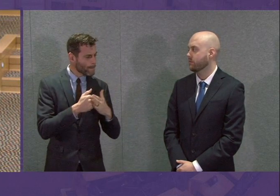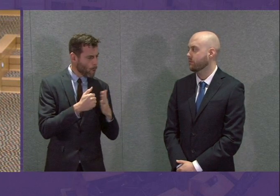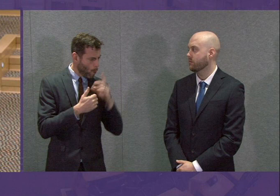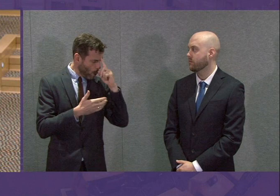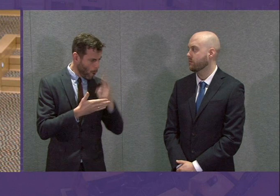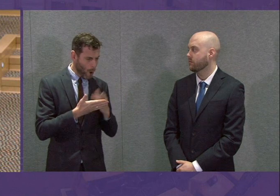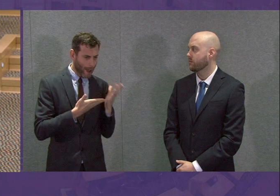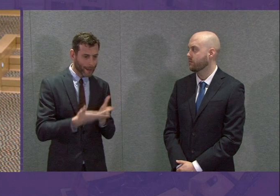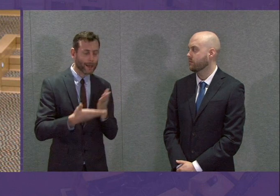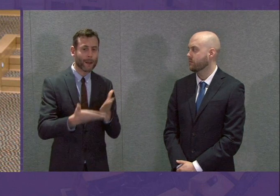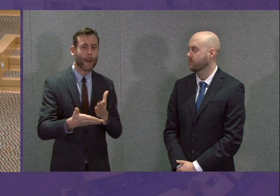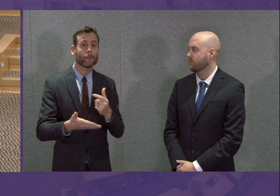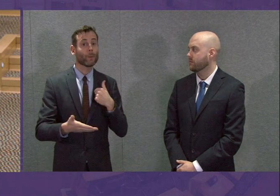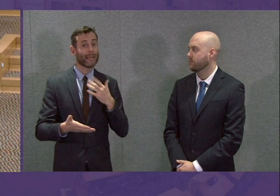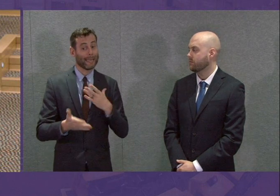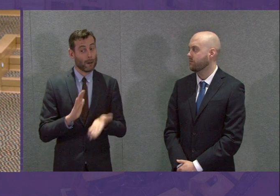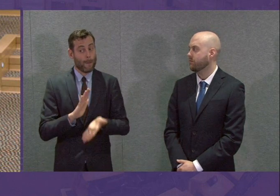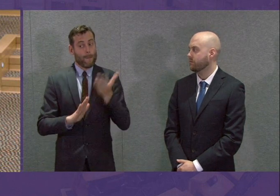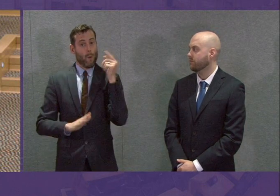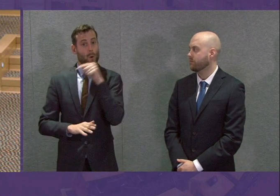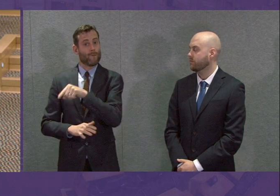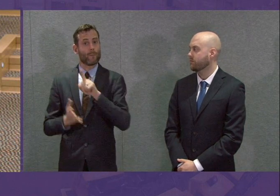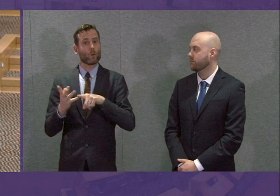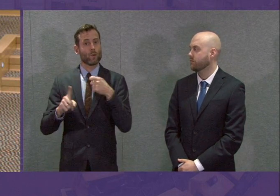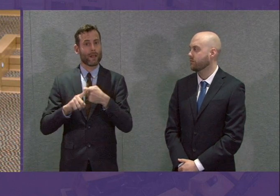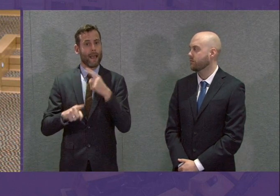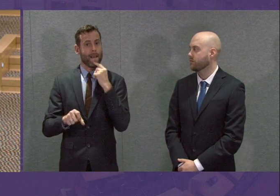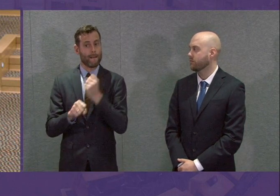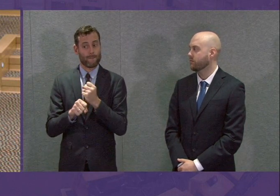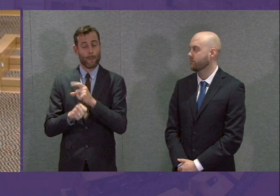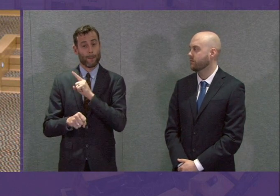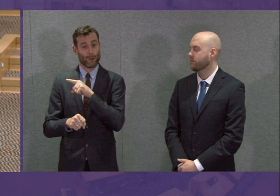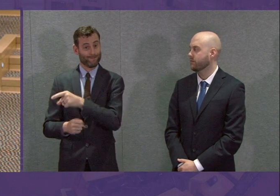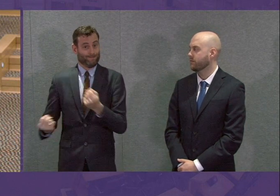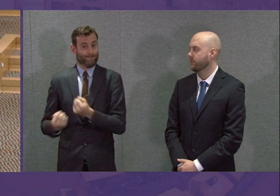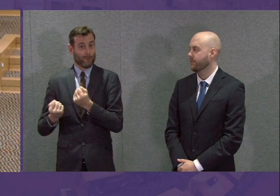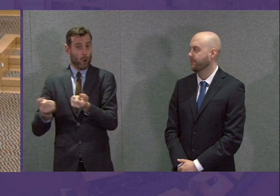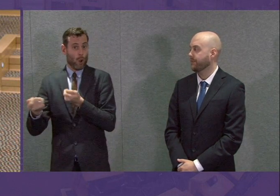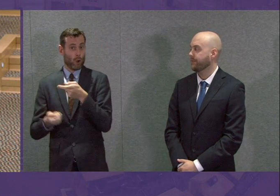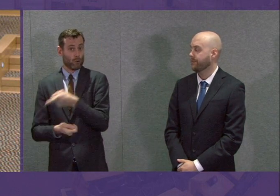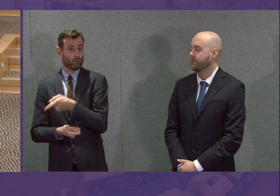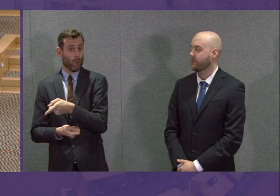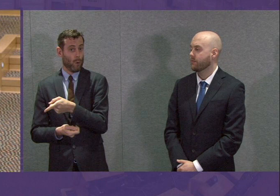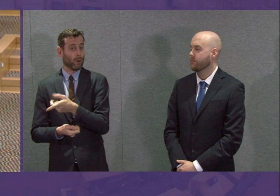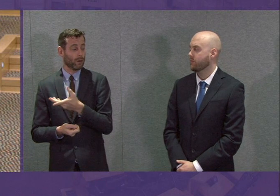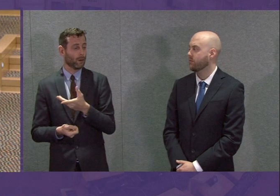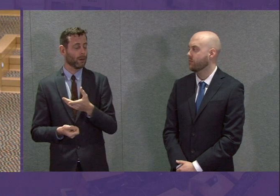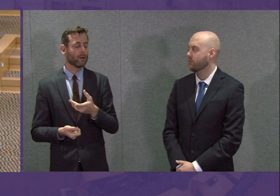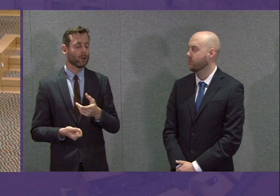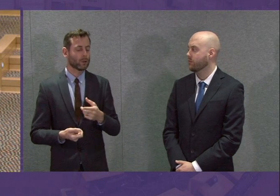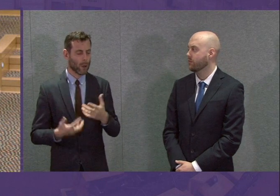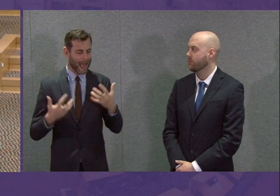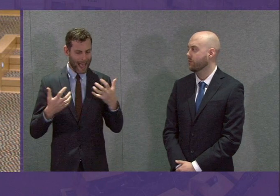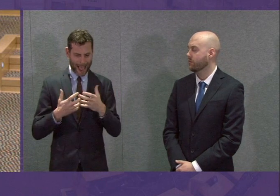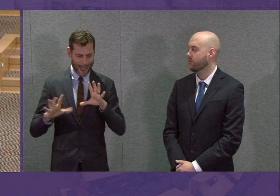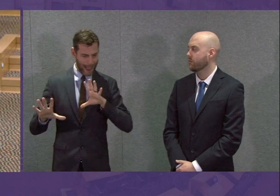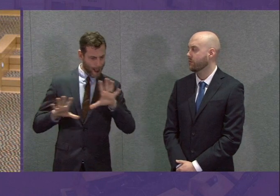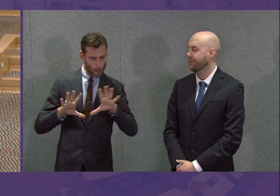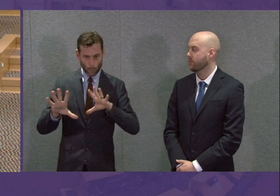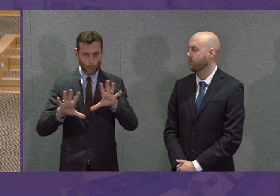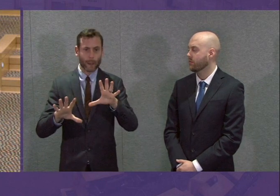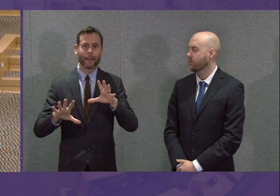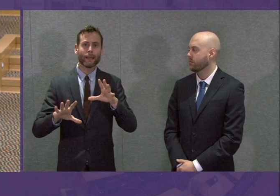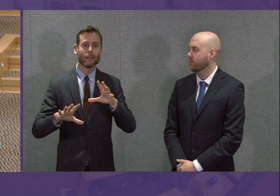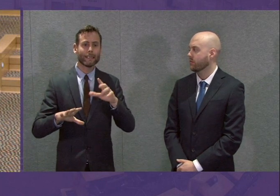needs to be more from the UK Government who hold most of the levers around this. I think moving through this to some kind of universal